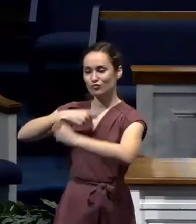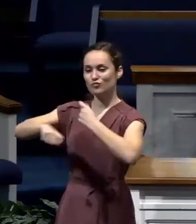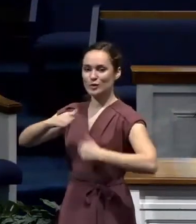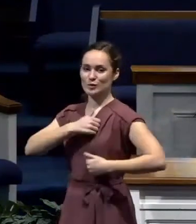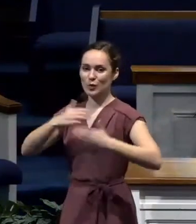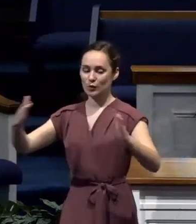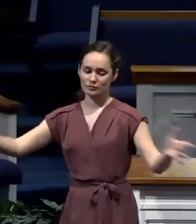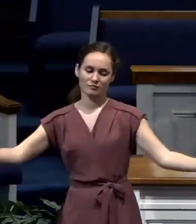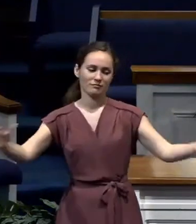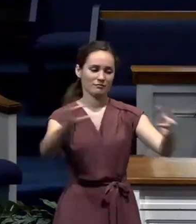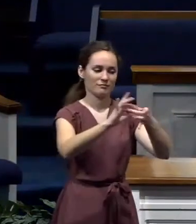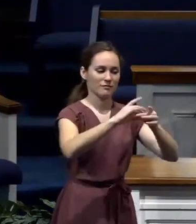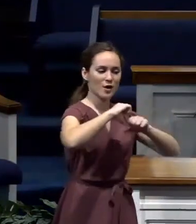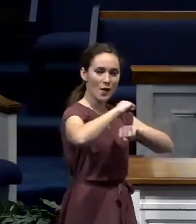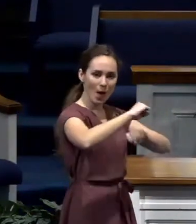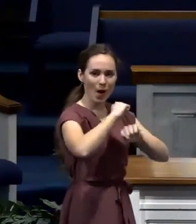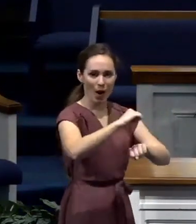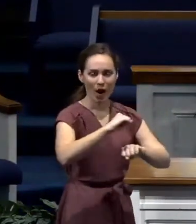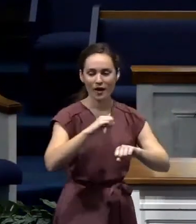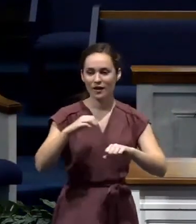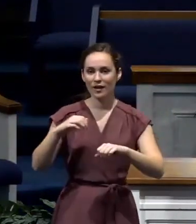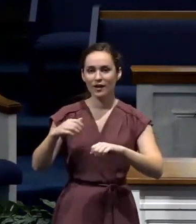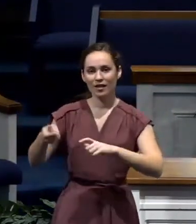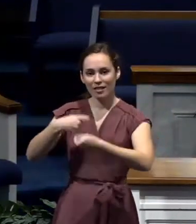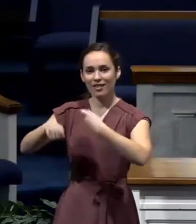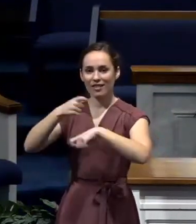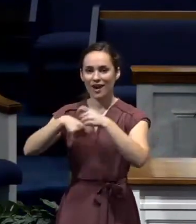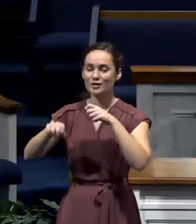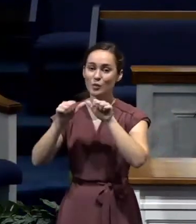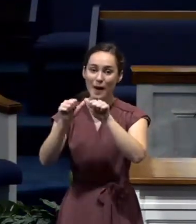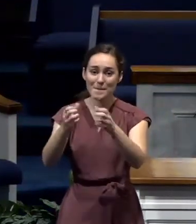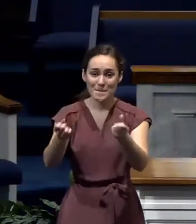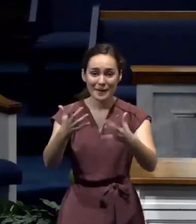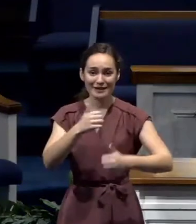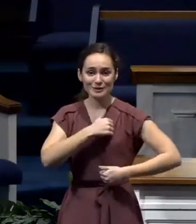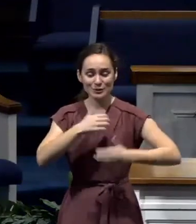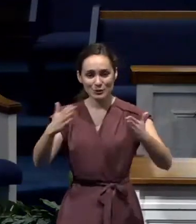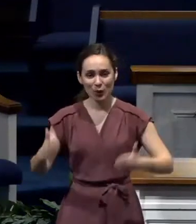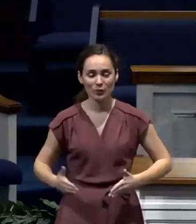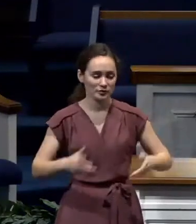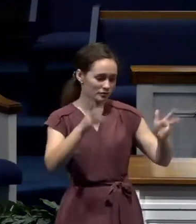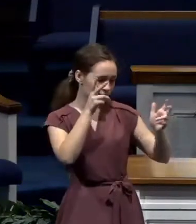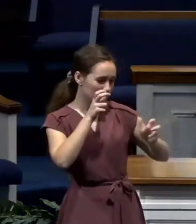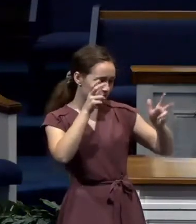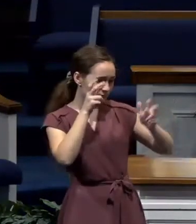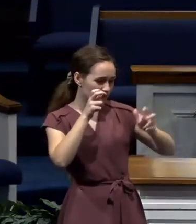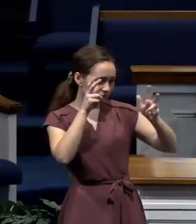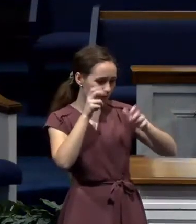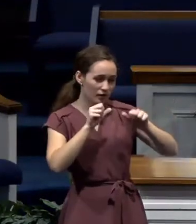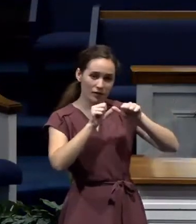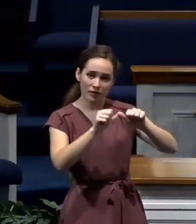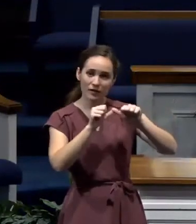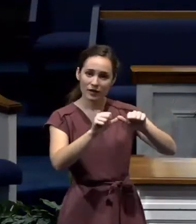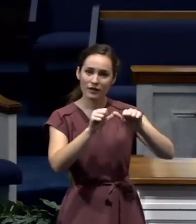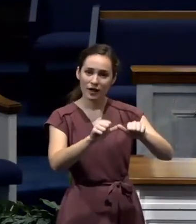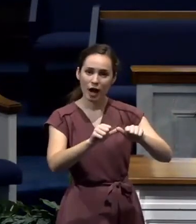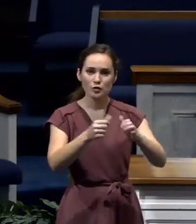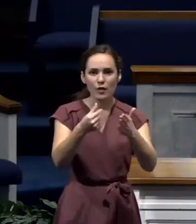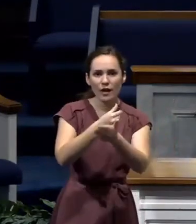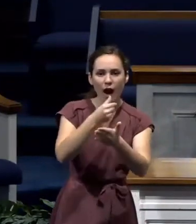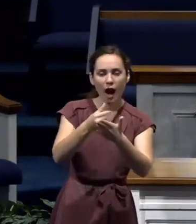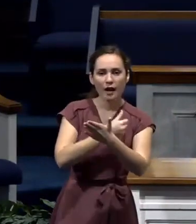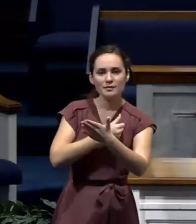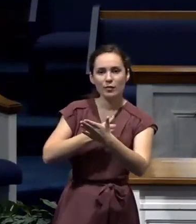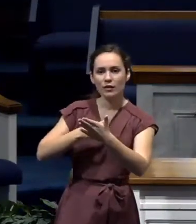and then another. And so what was happening was the gospel was spreading into the upper echelons of this